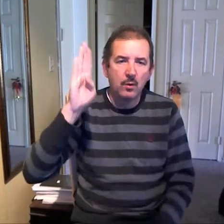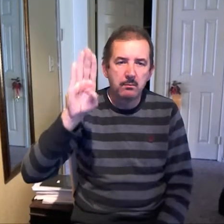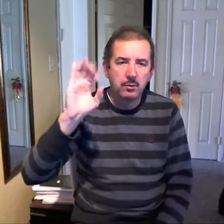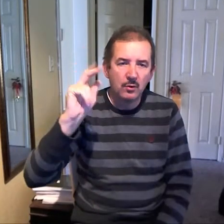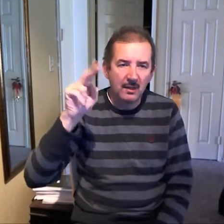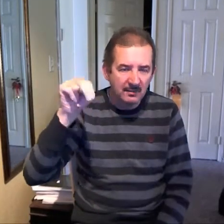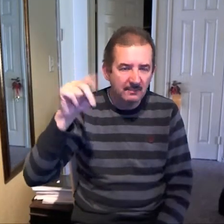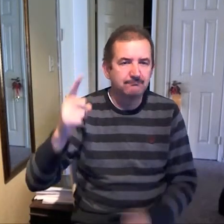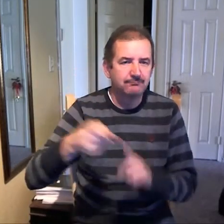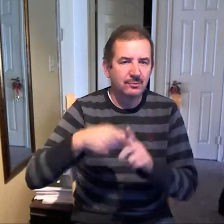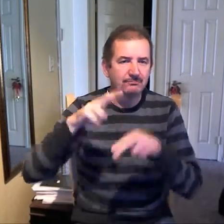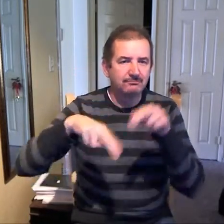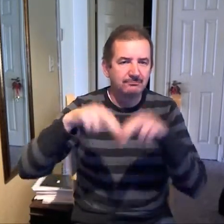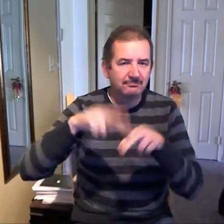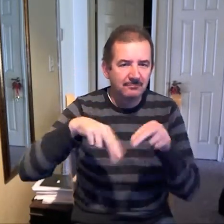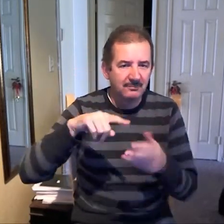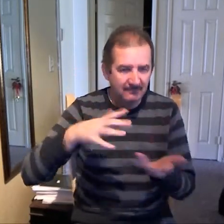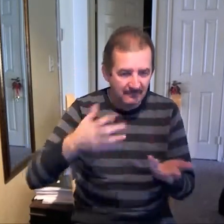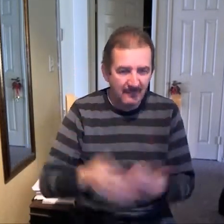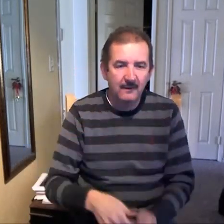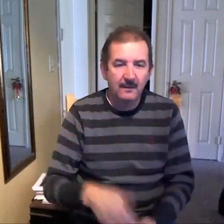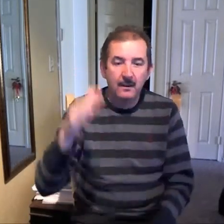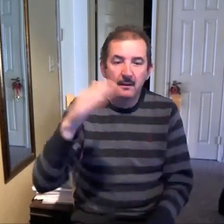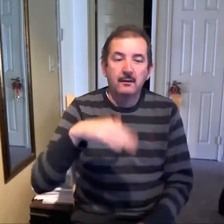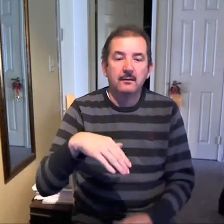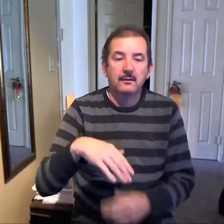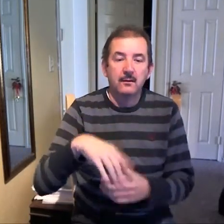Thanks. See you later, Professor. Bye-bye. Hi, Professor. Come on.